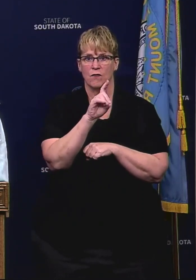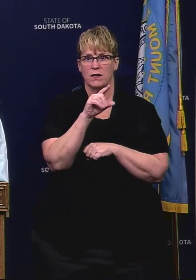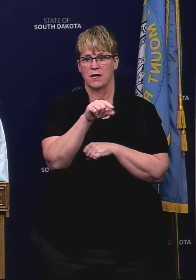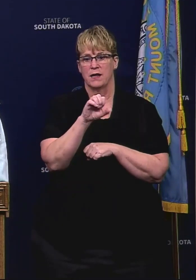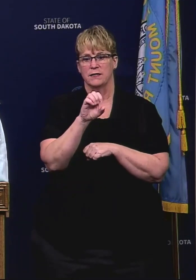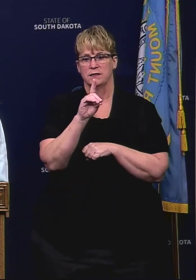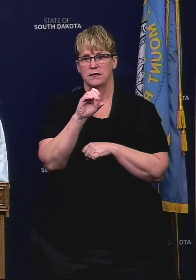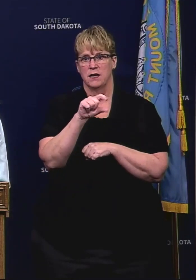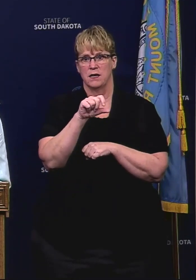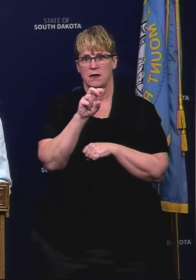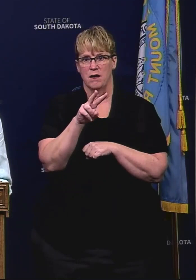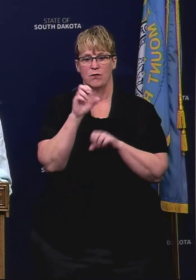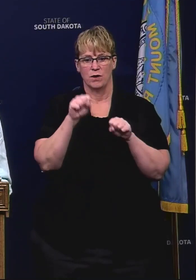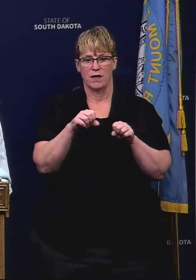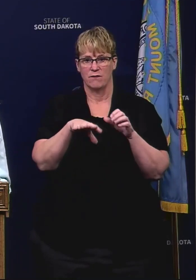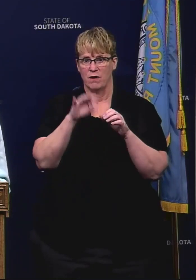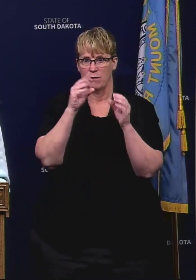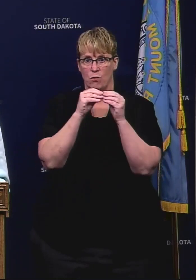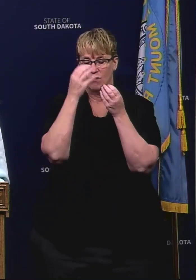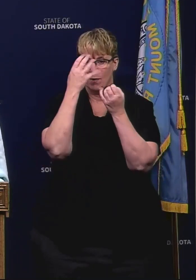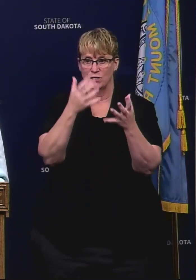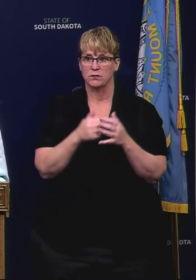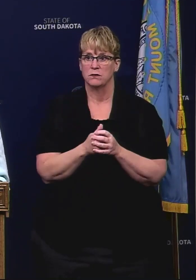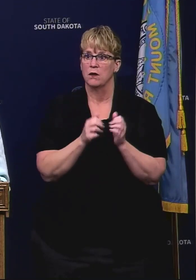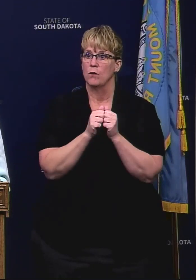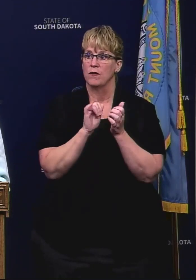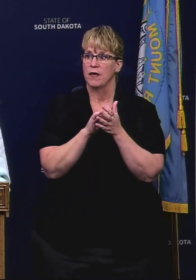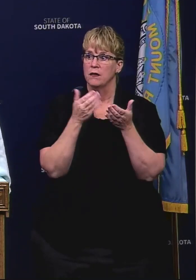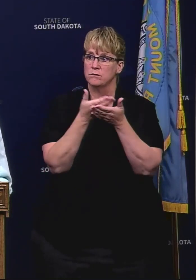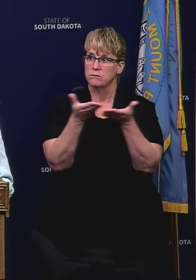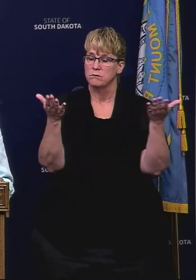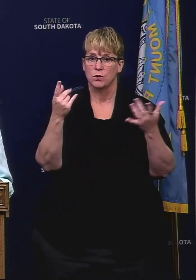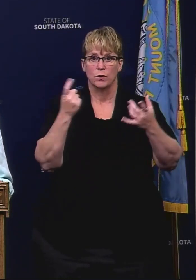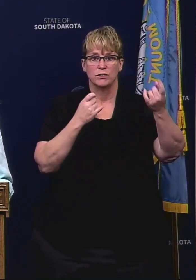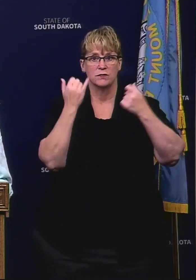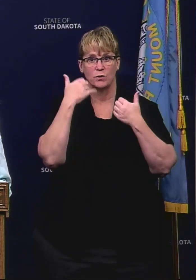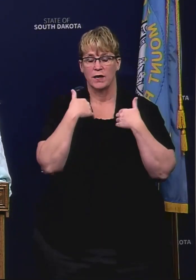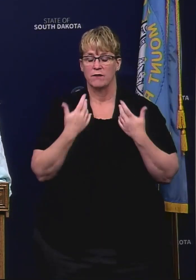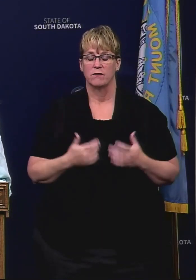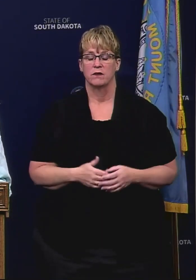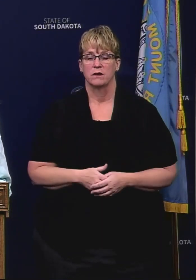.sd.gov. With that I'll open it up to any questions you might have.